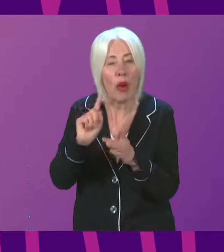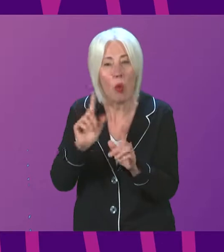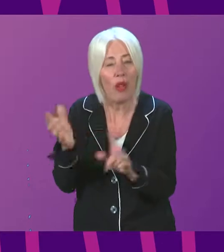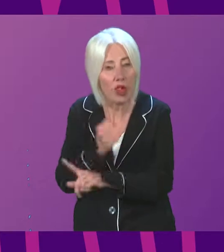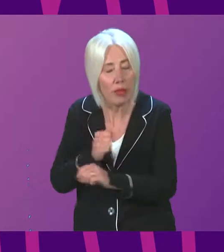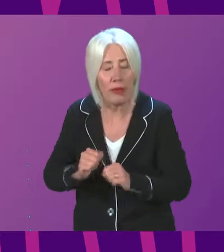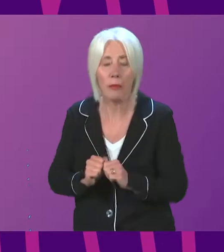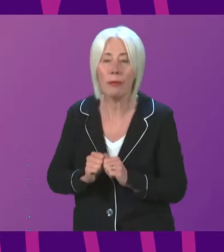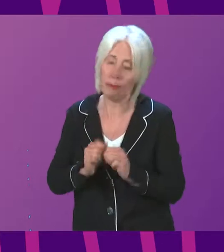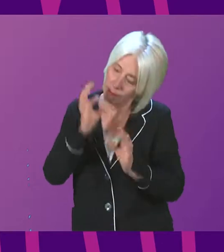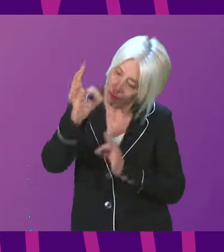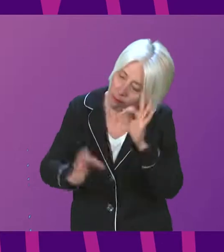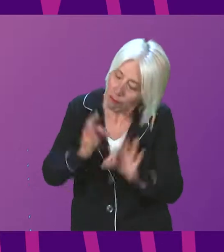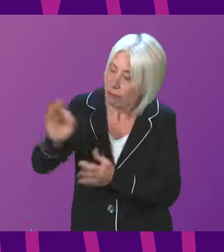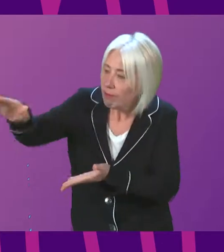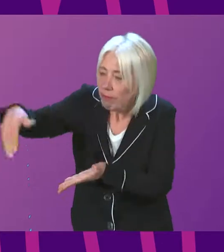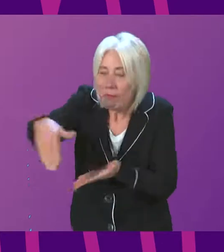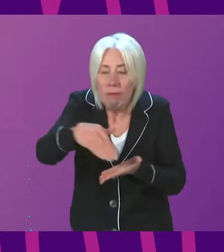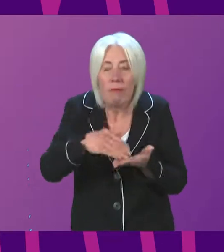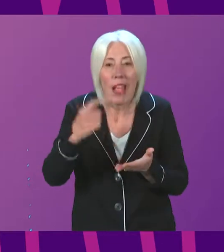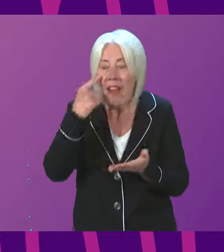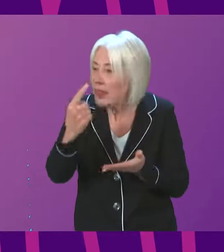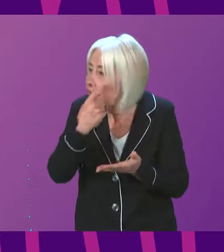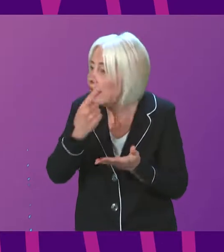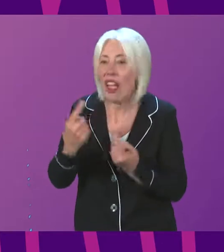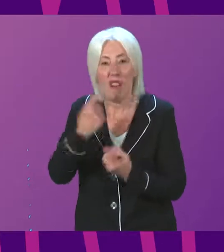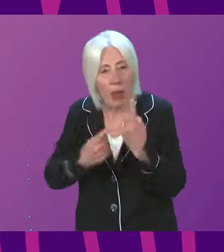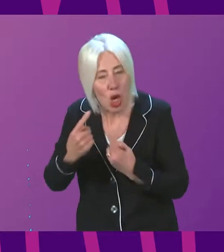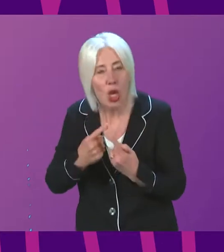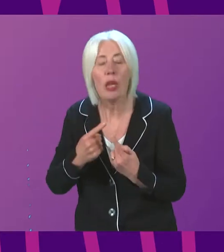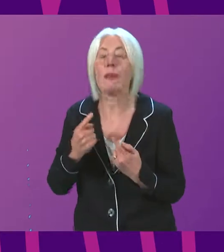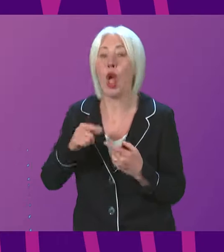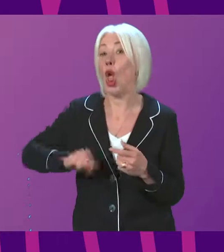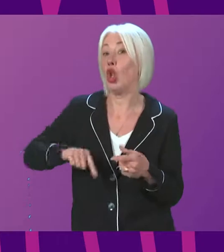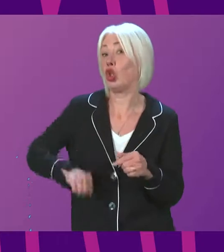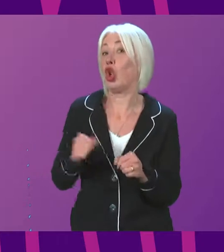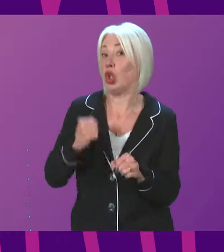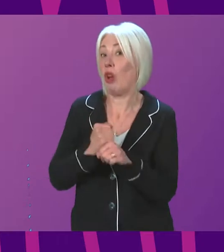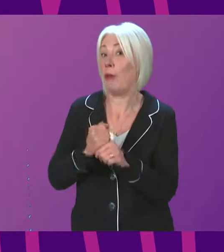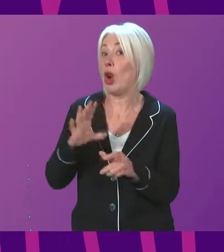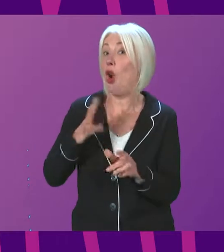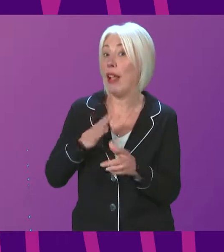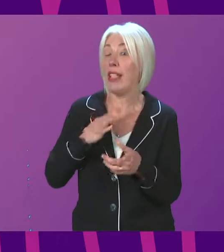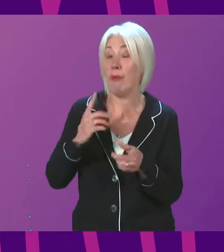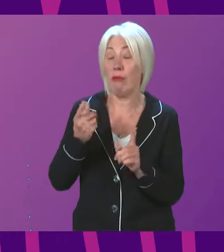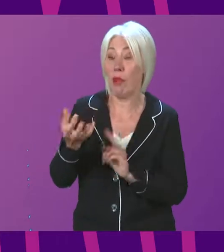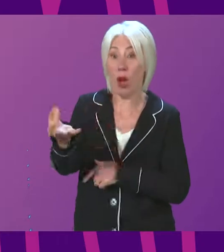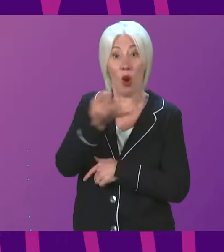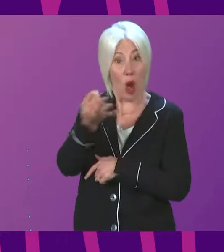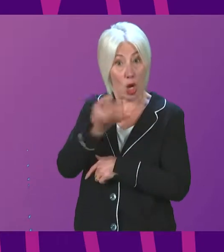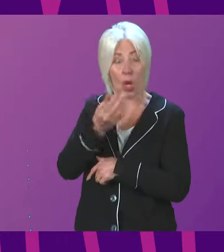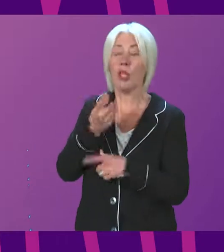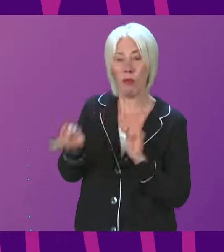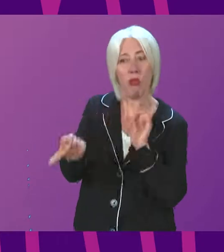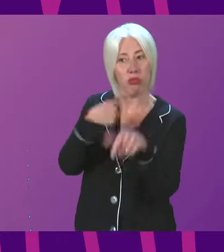Inquiry's work to in-gather information and evidence, I can confirm that the Scottish Government has already been responding to requests from the Inquiry